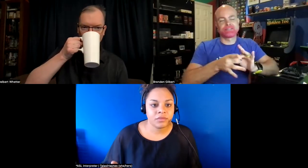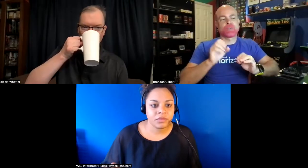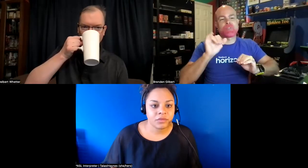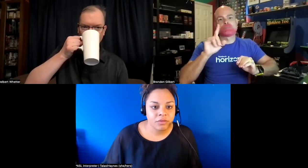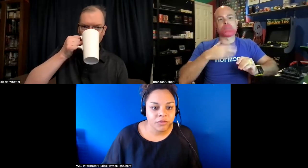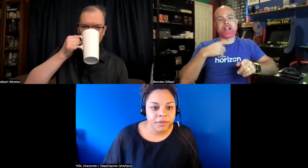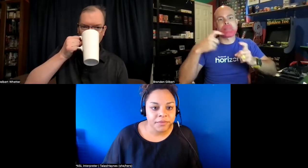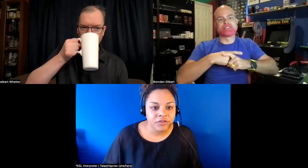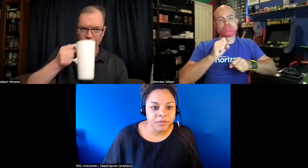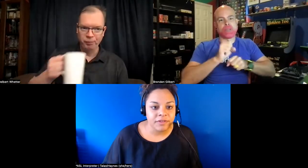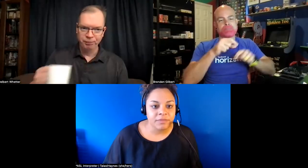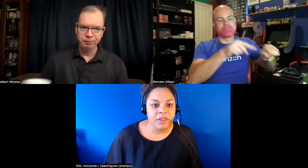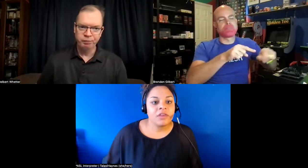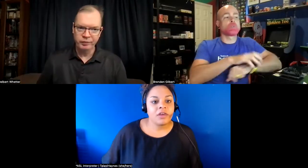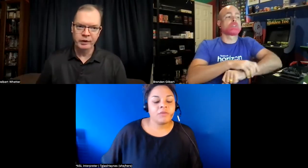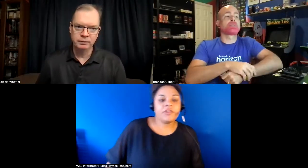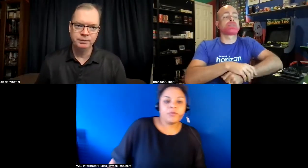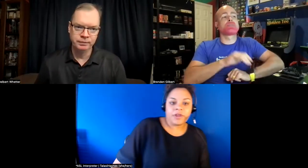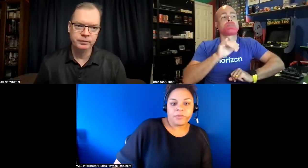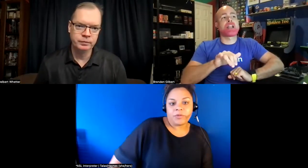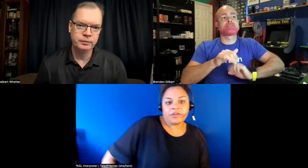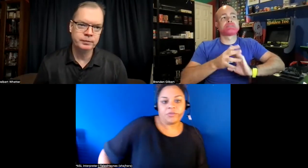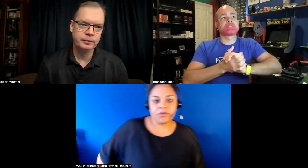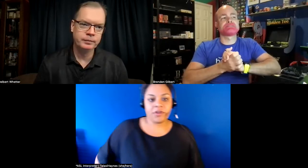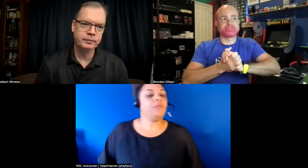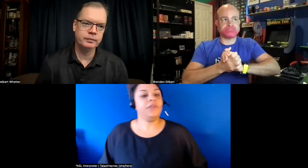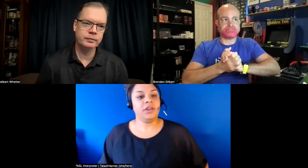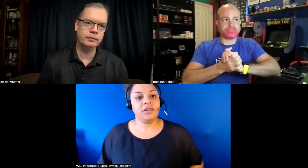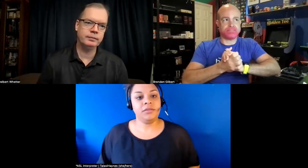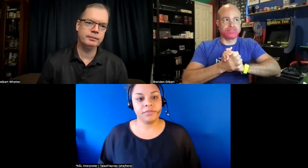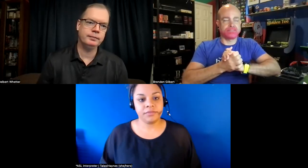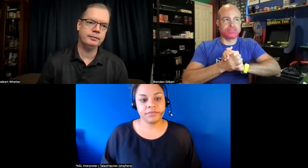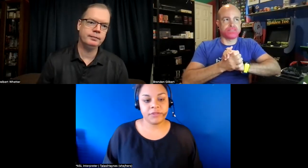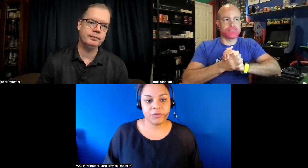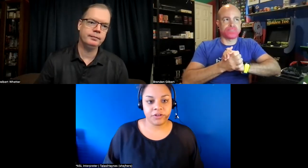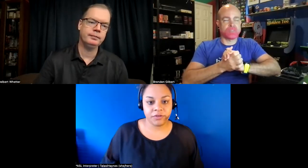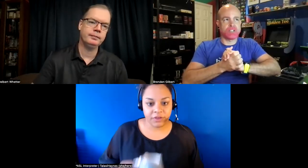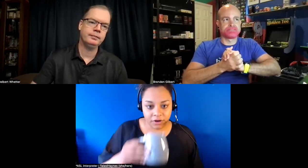um sorry i just missed that um so that's where my my work is most complicated and what i do at vr